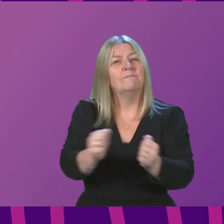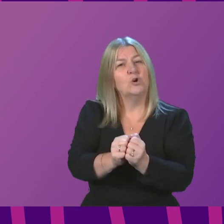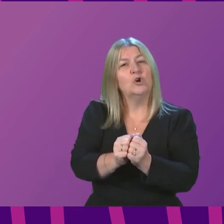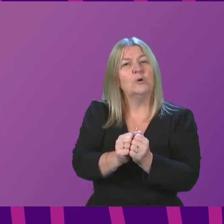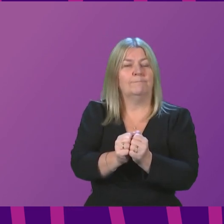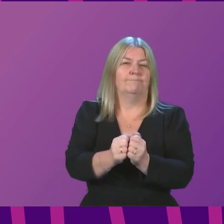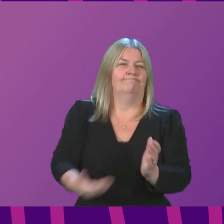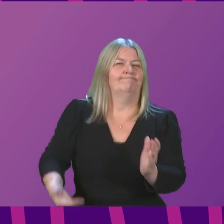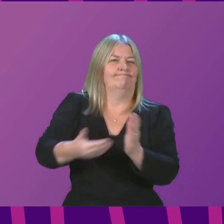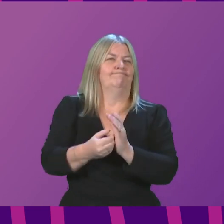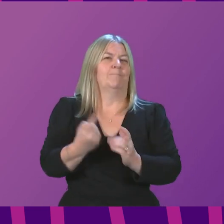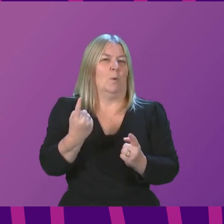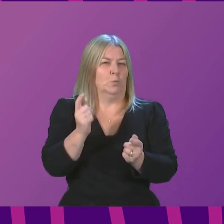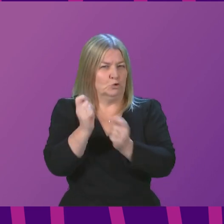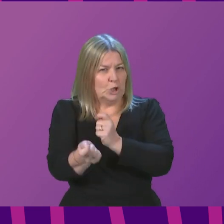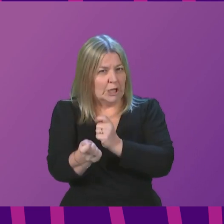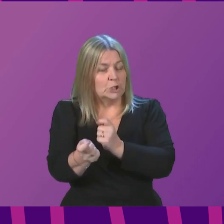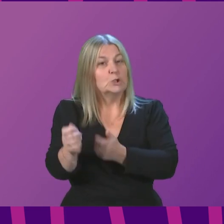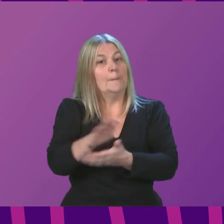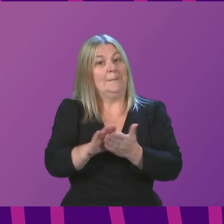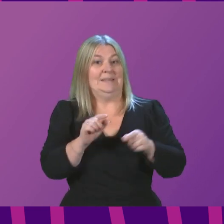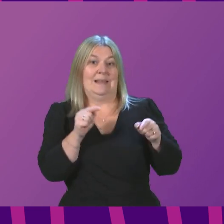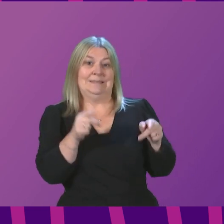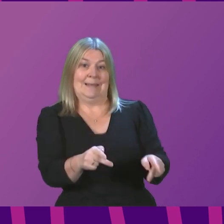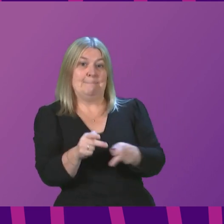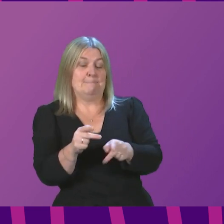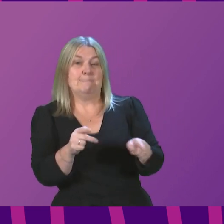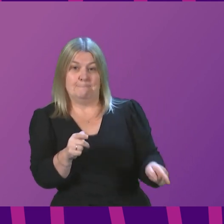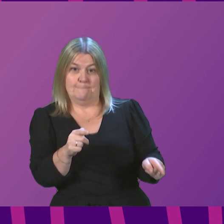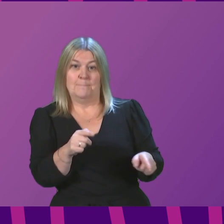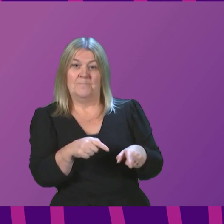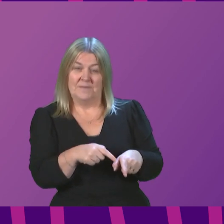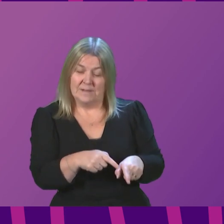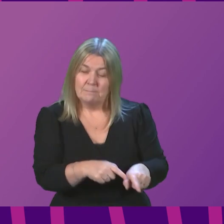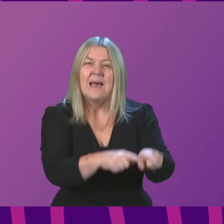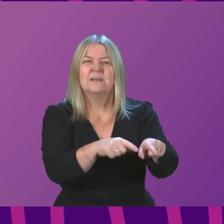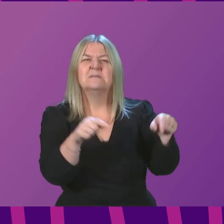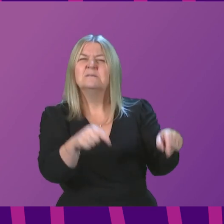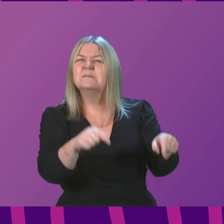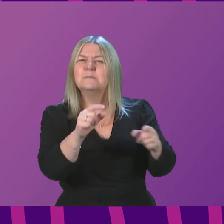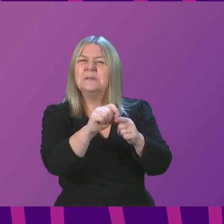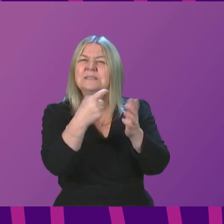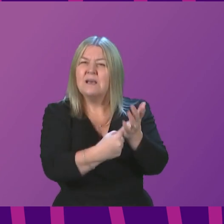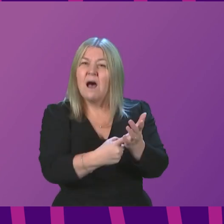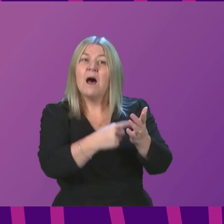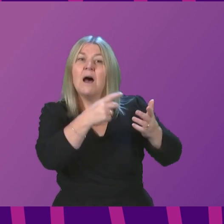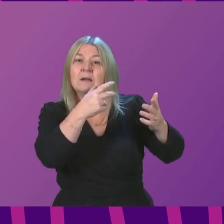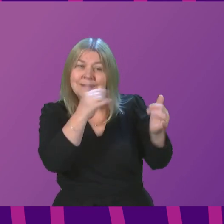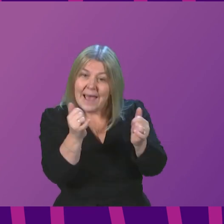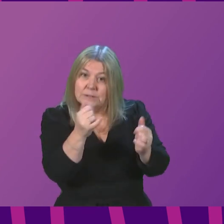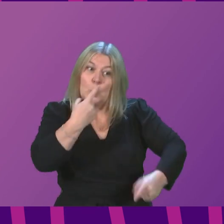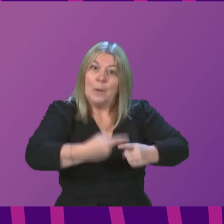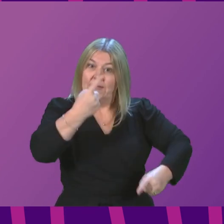further change that will help ensure that the exemption scheme, which is dependent on speedy turnaround of PCR tests, is effective.